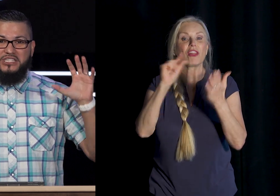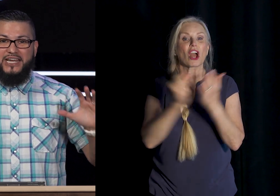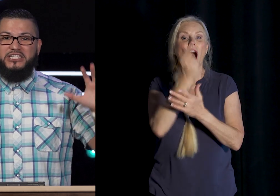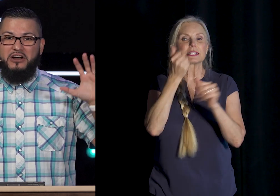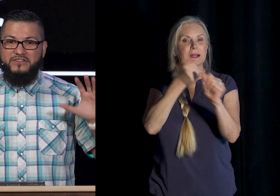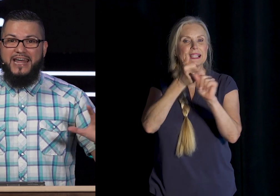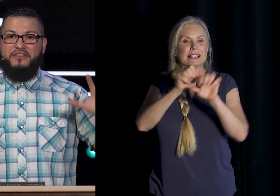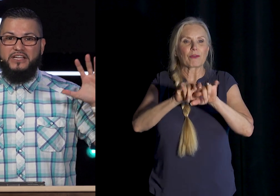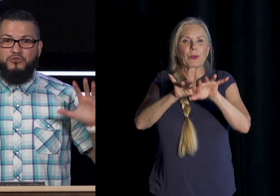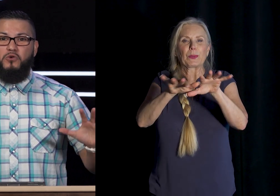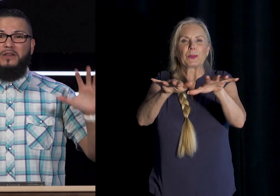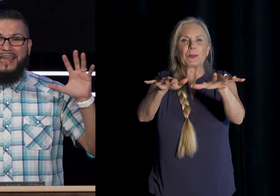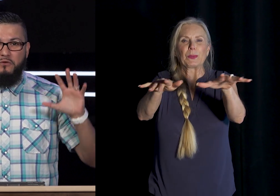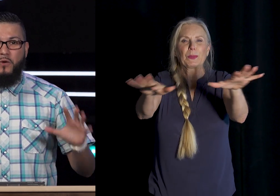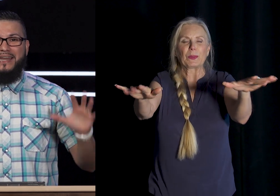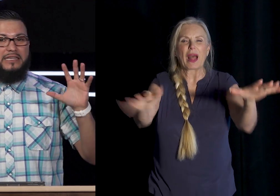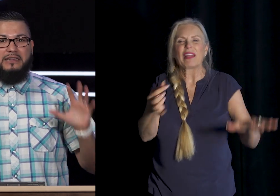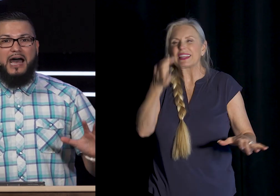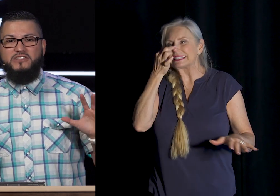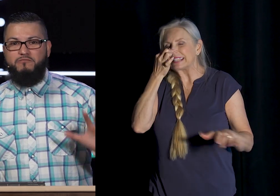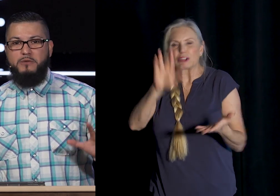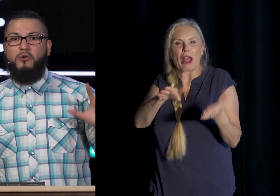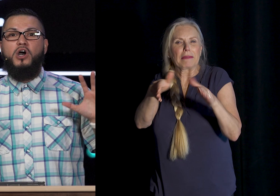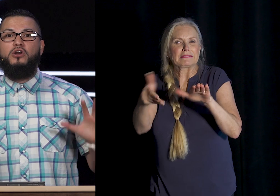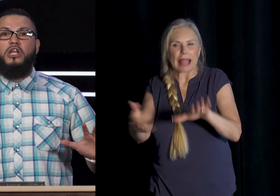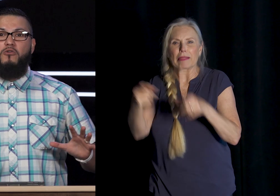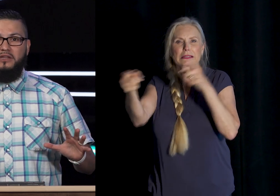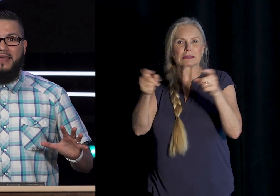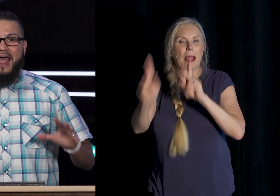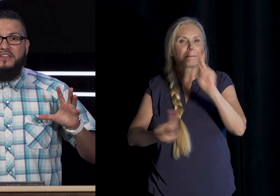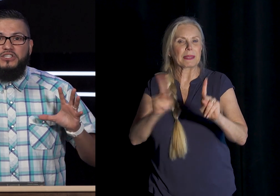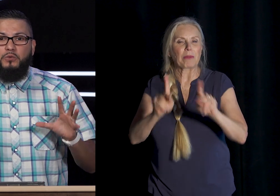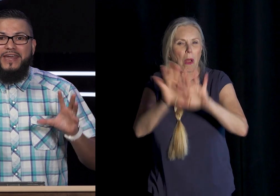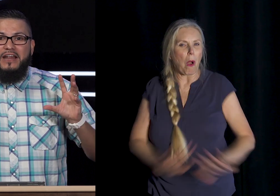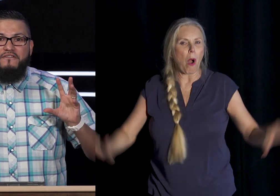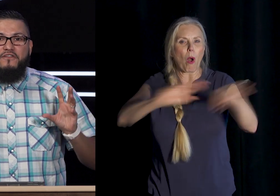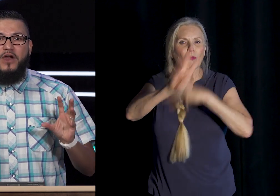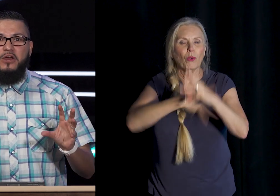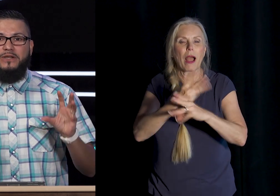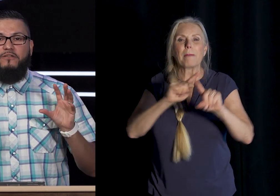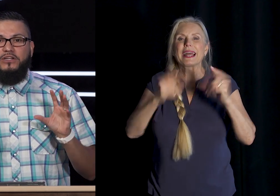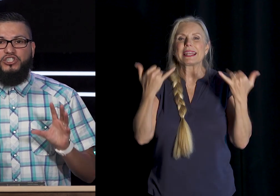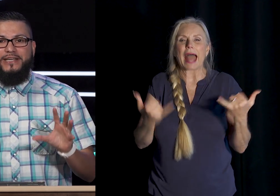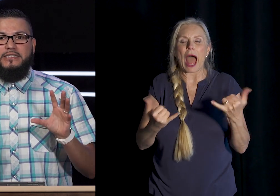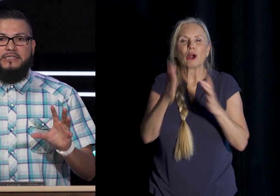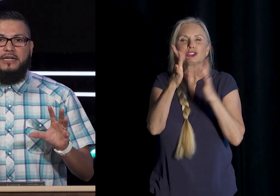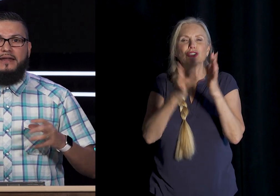stench Of death Is ruling And reigning In the lives Of people Globally And the sweet Fragrance Of what Jesus Has done